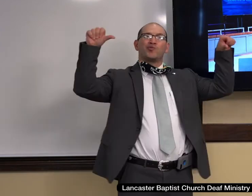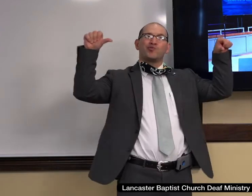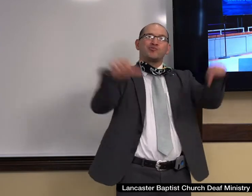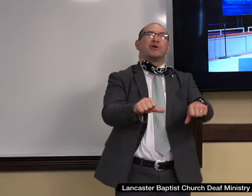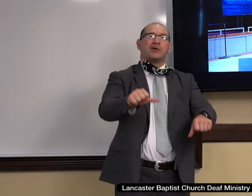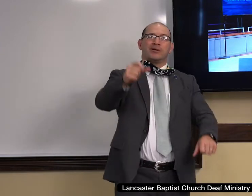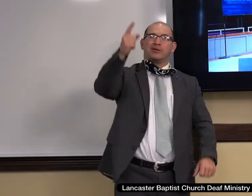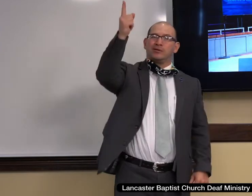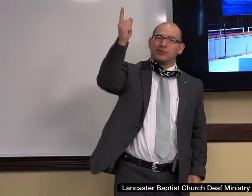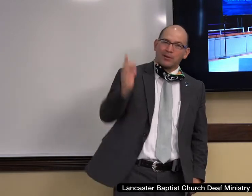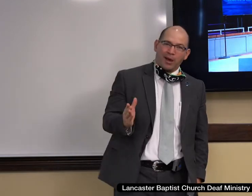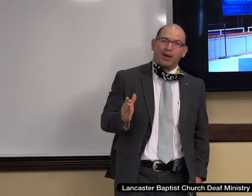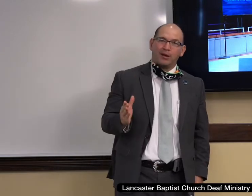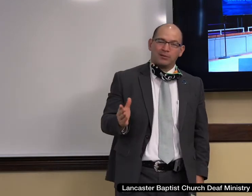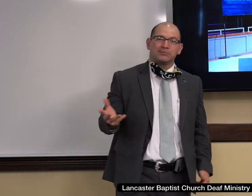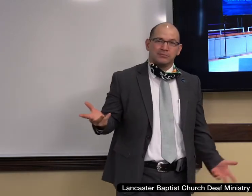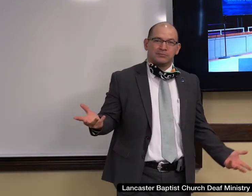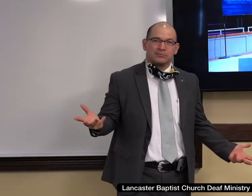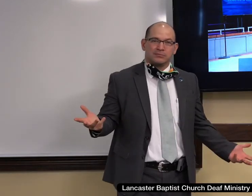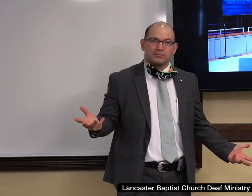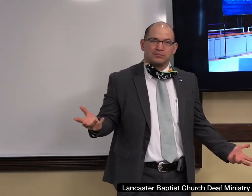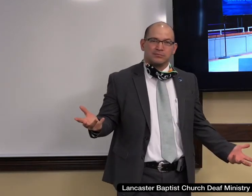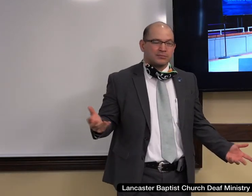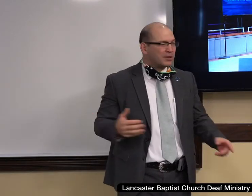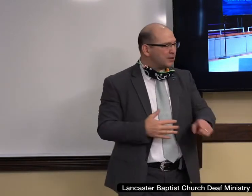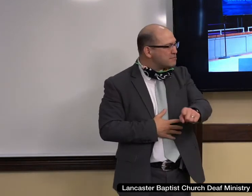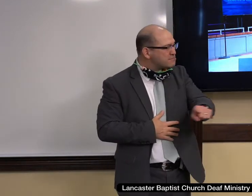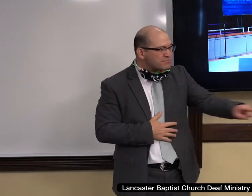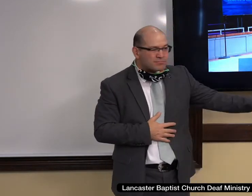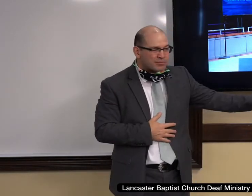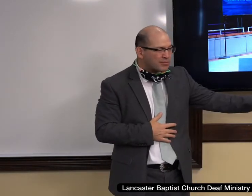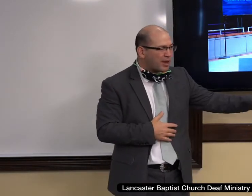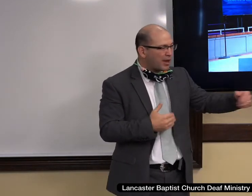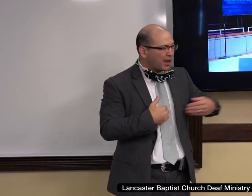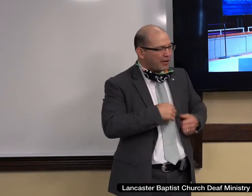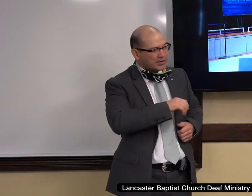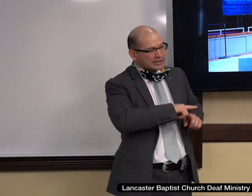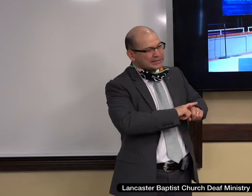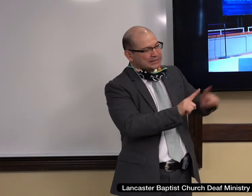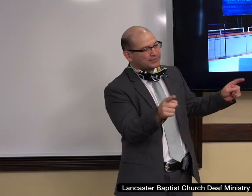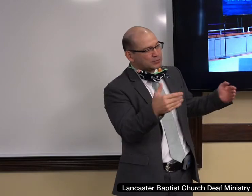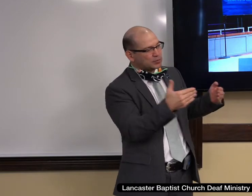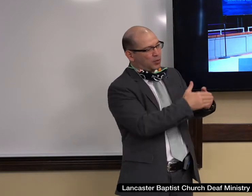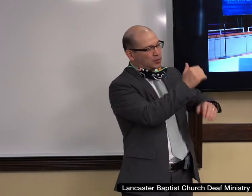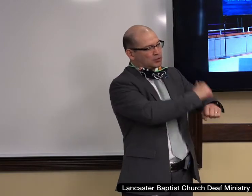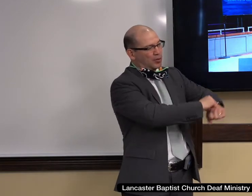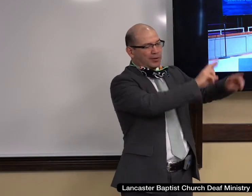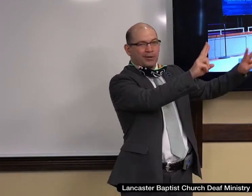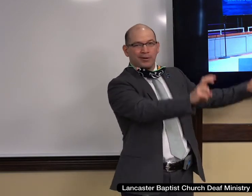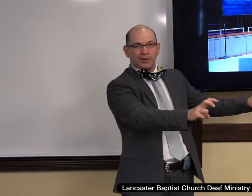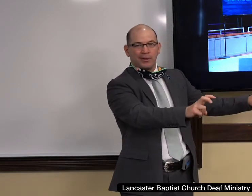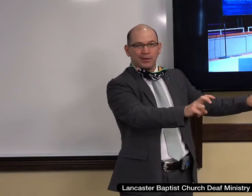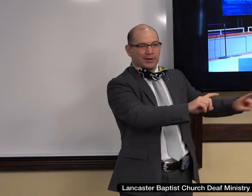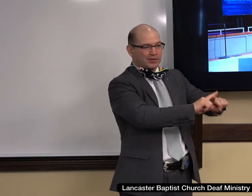that behavior. It is that they have a different cornerstone that is determining that action.